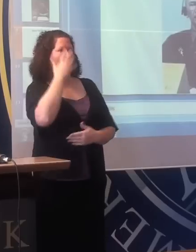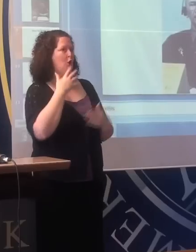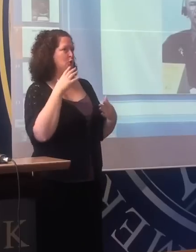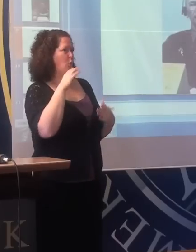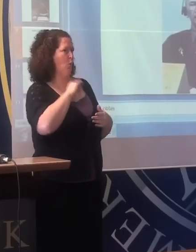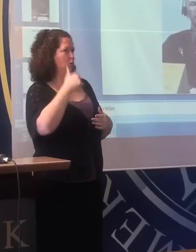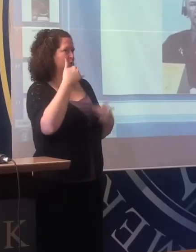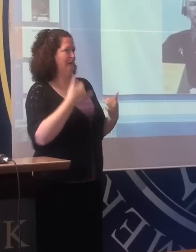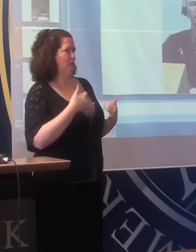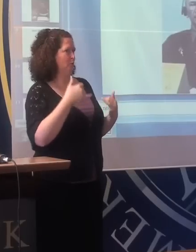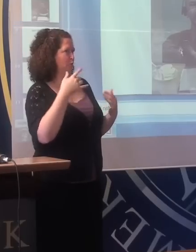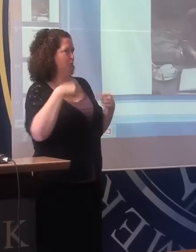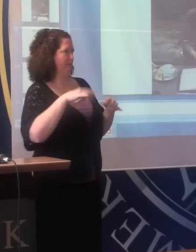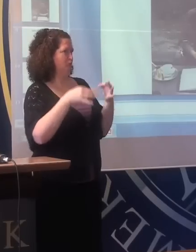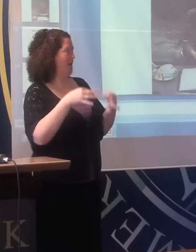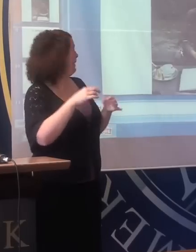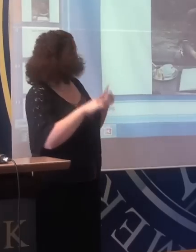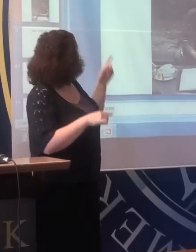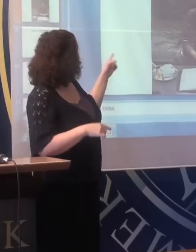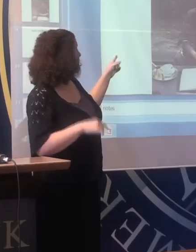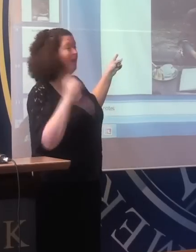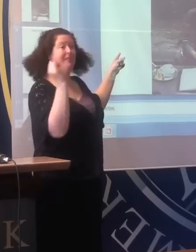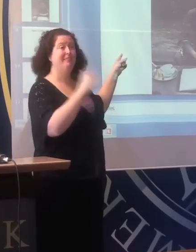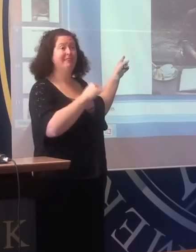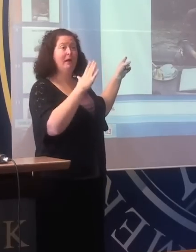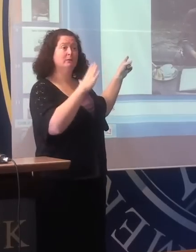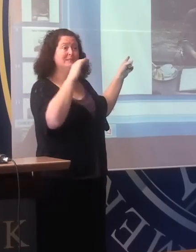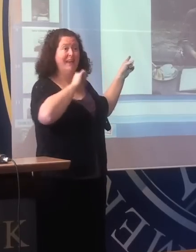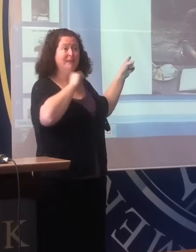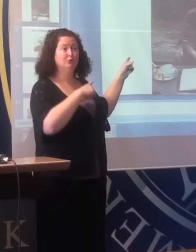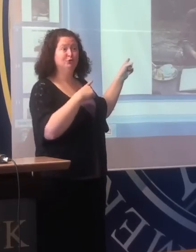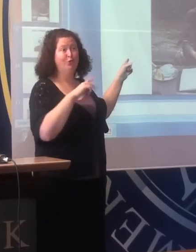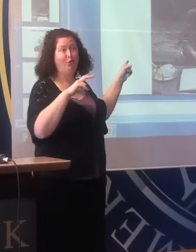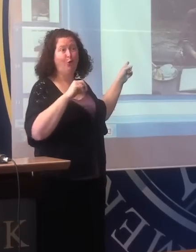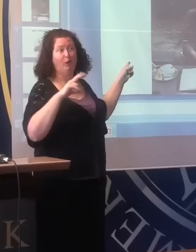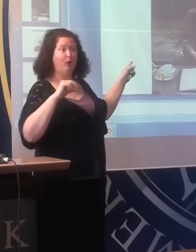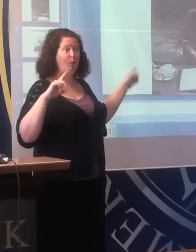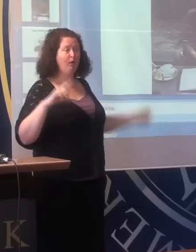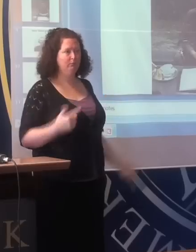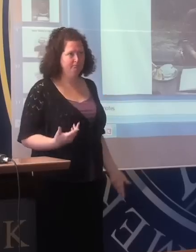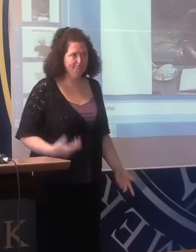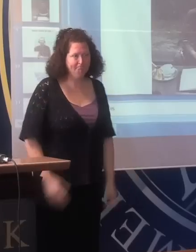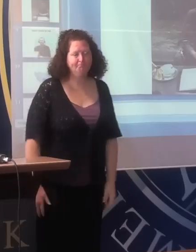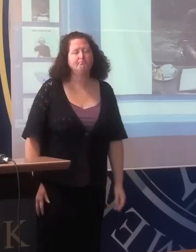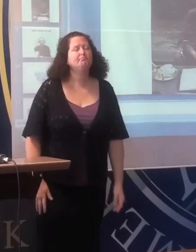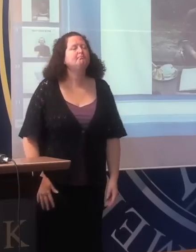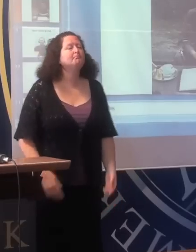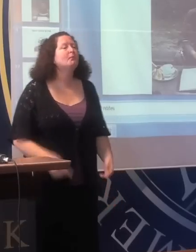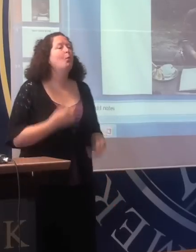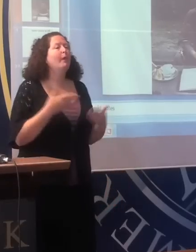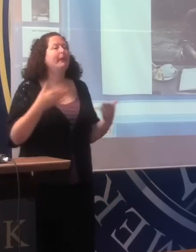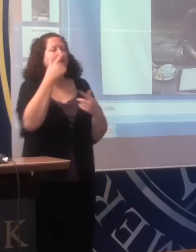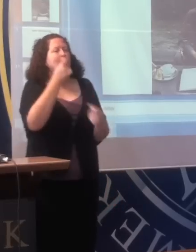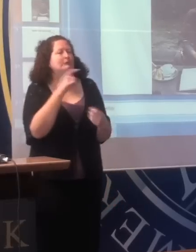trial, but that's actually the age he was. Now what was interesting to me, and one of the great